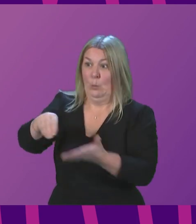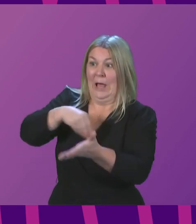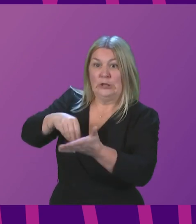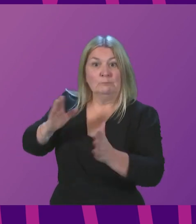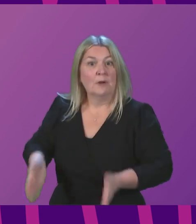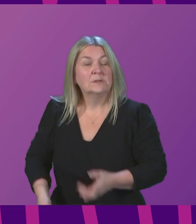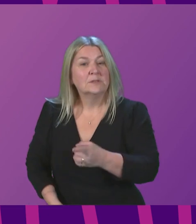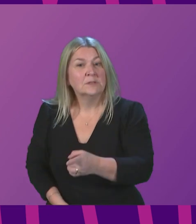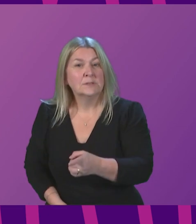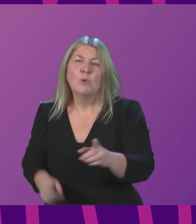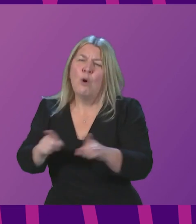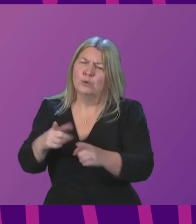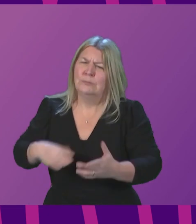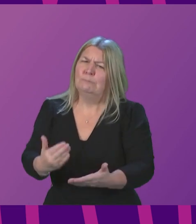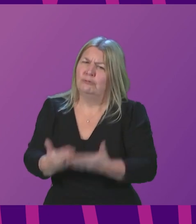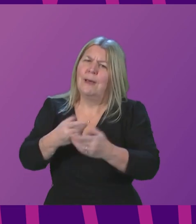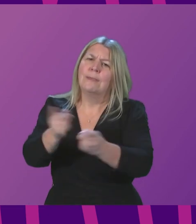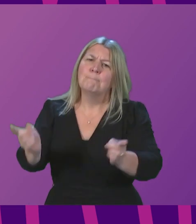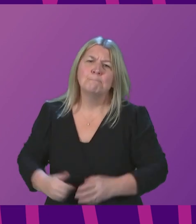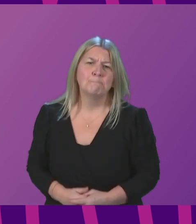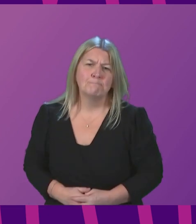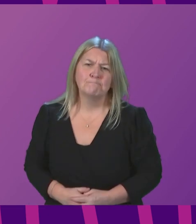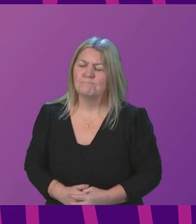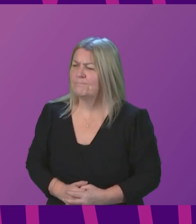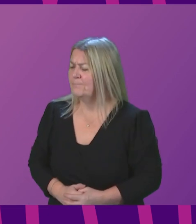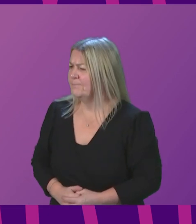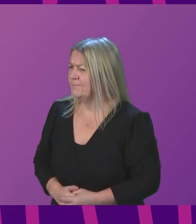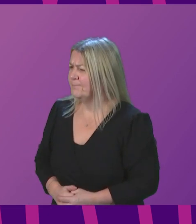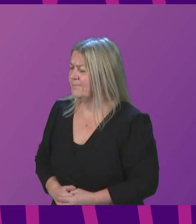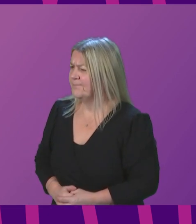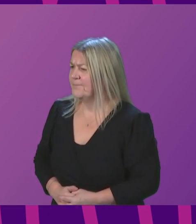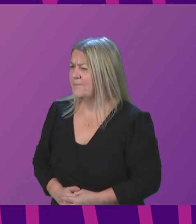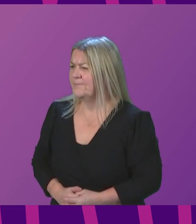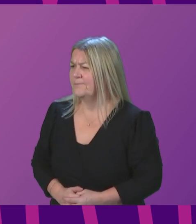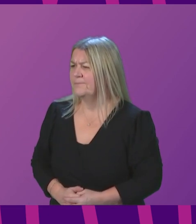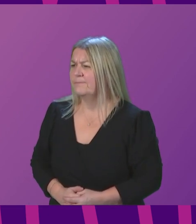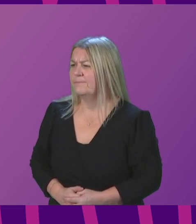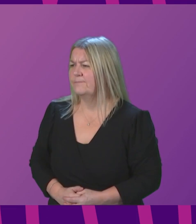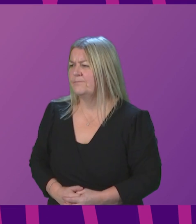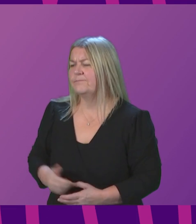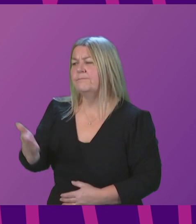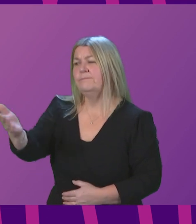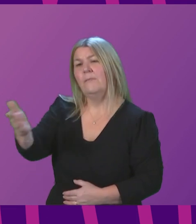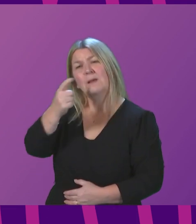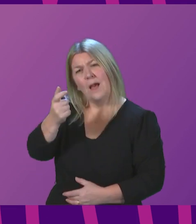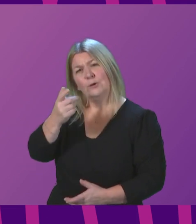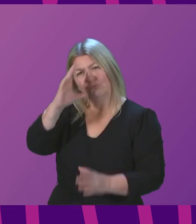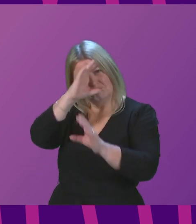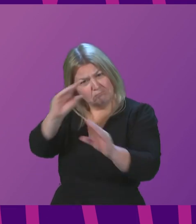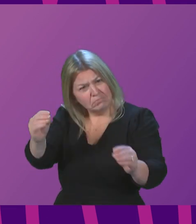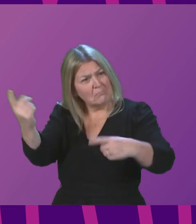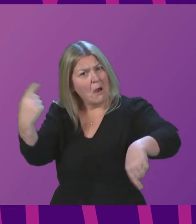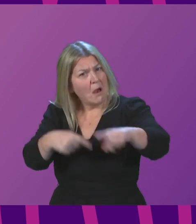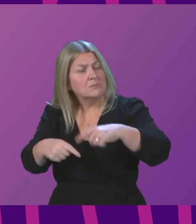Jim Fairley Thank you, Presiding Officer. Can the First Minister update Parliament on the most recent COBRA meeting? First